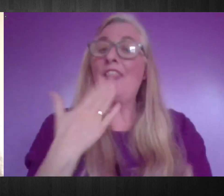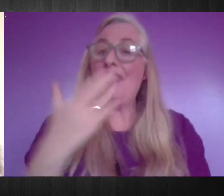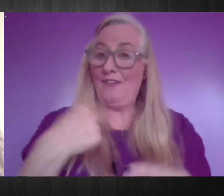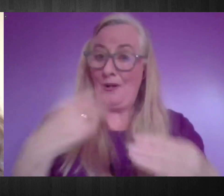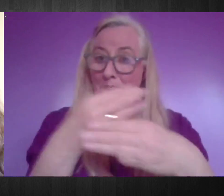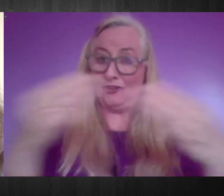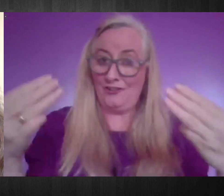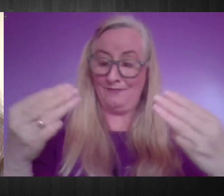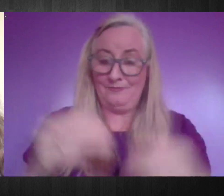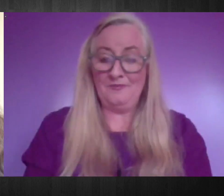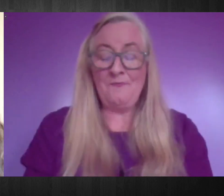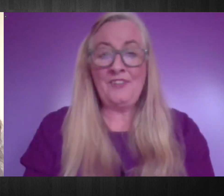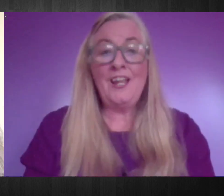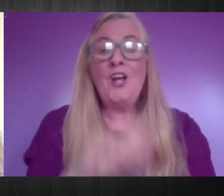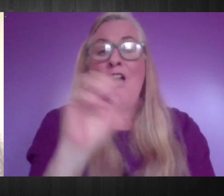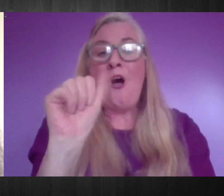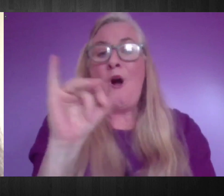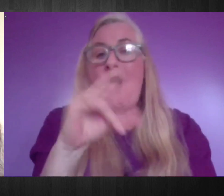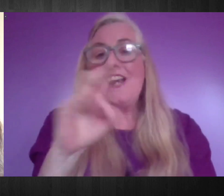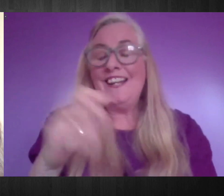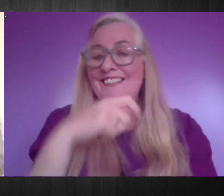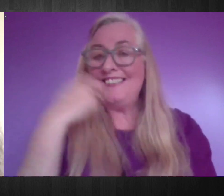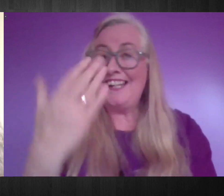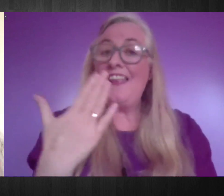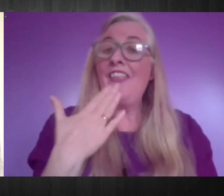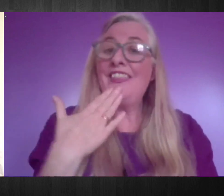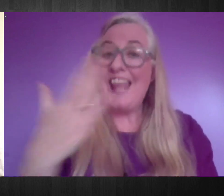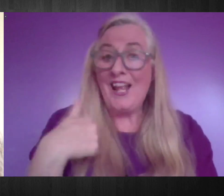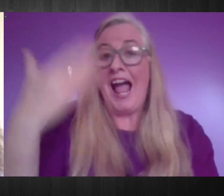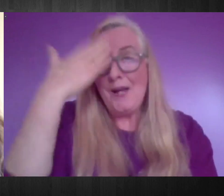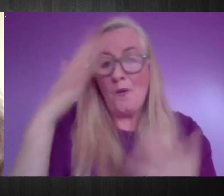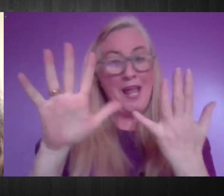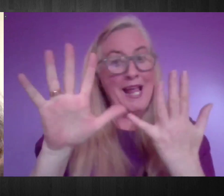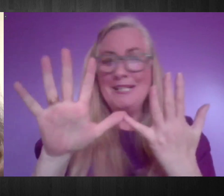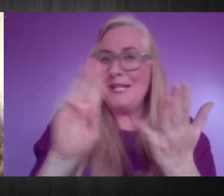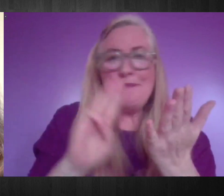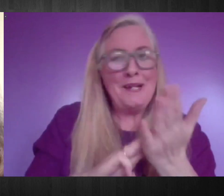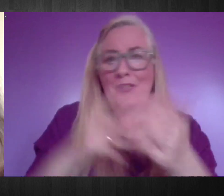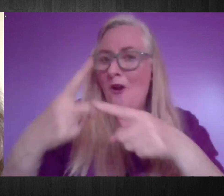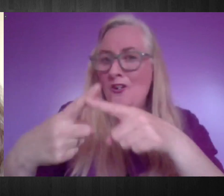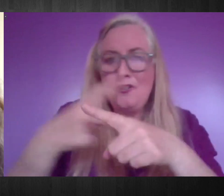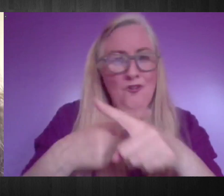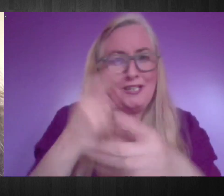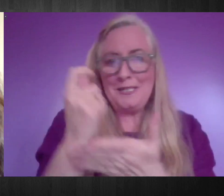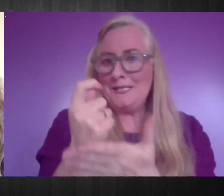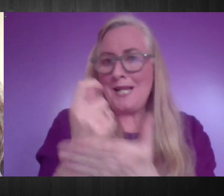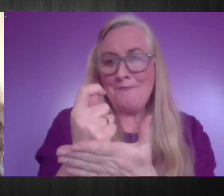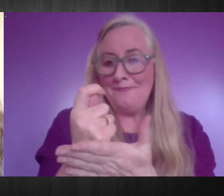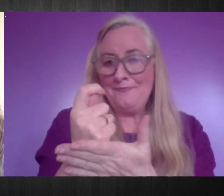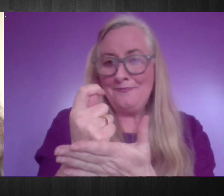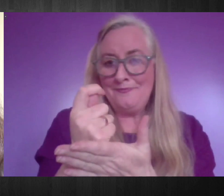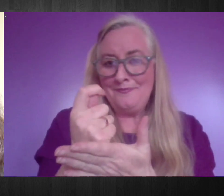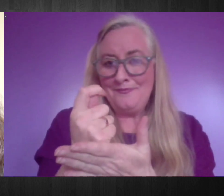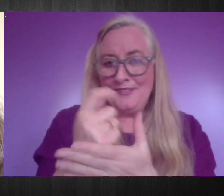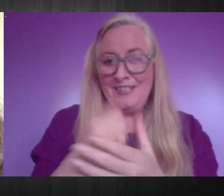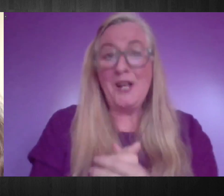Okay. Brilliant. Thank you so much, Kat. I know like 10 minutes is much too short a time to get all of your expertise to squeeze it